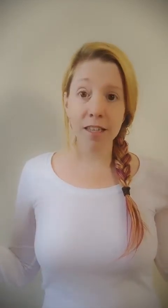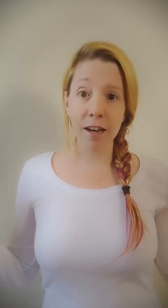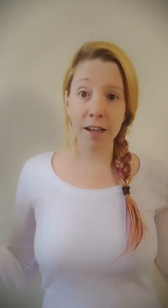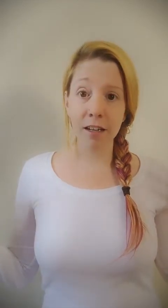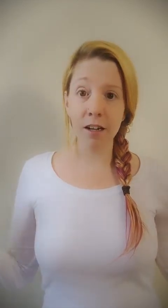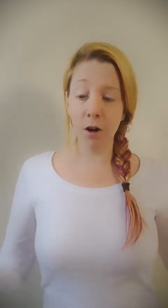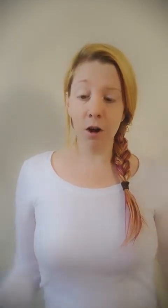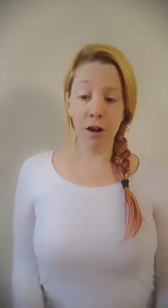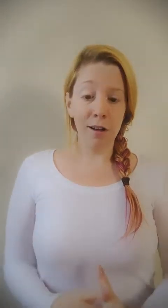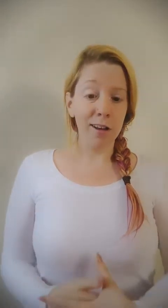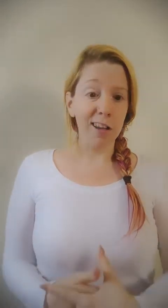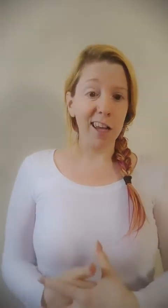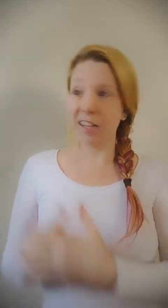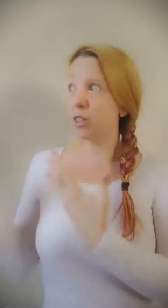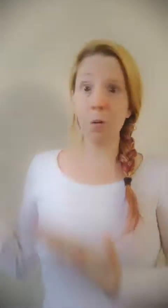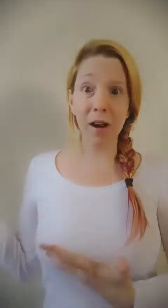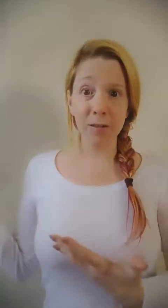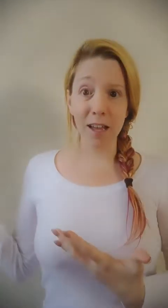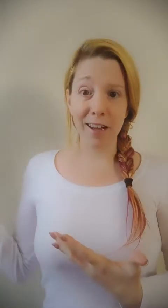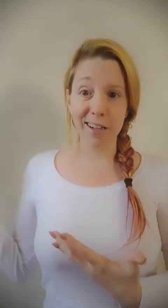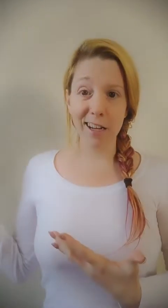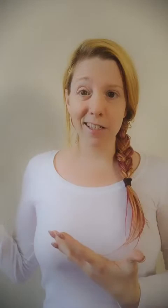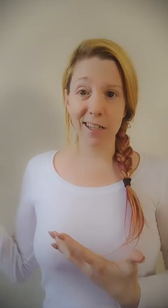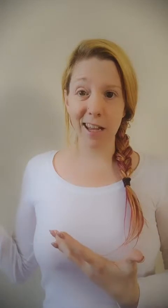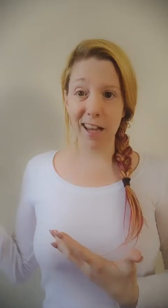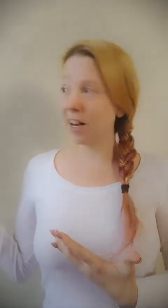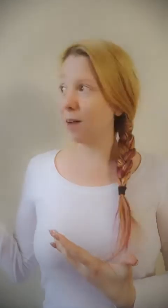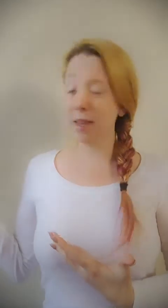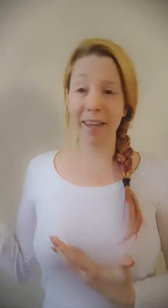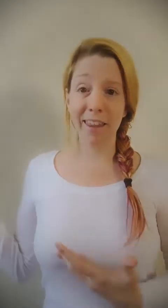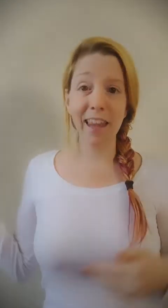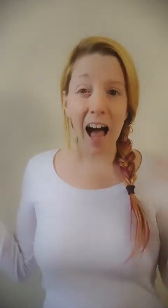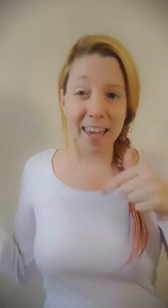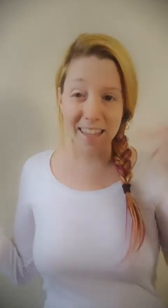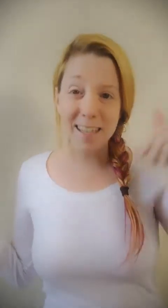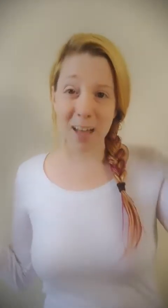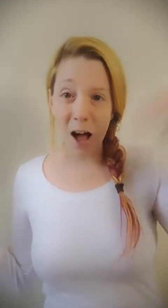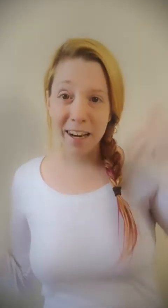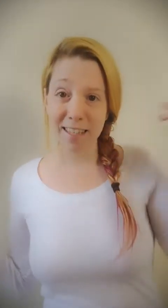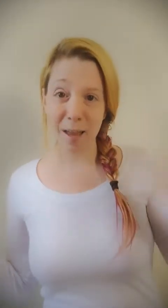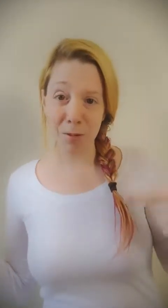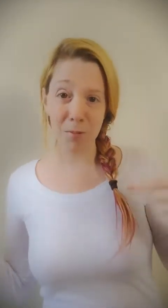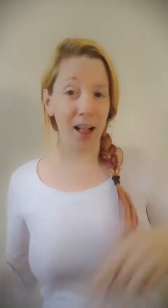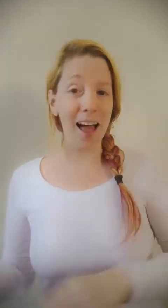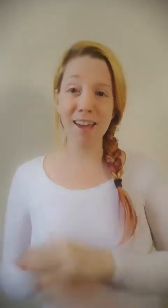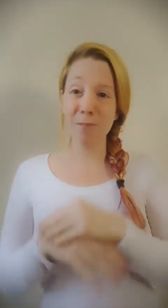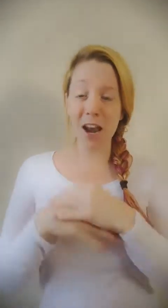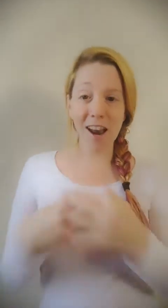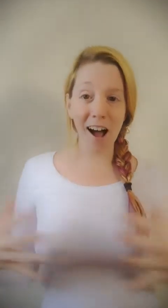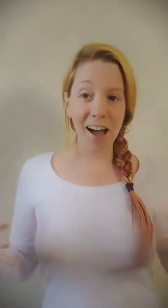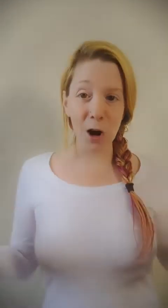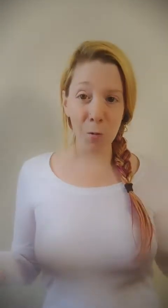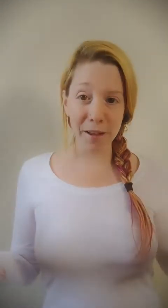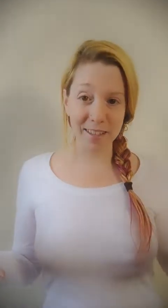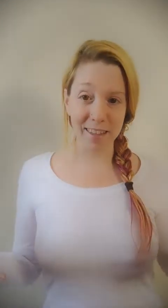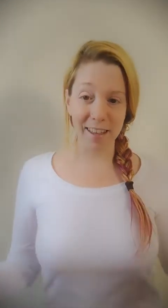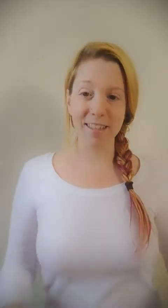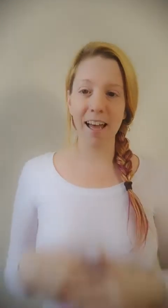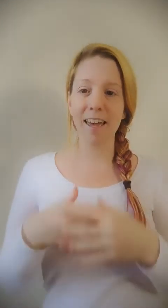a sudden, it's snowing outside in Texas, and I'm like, this is unacceptable. I am not open to this. I